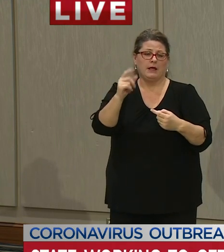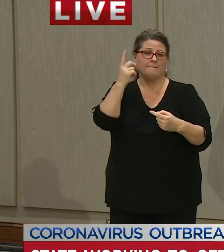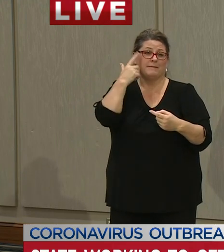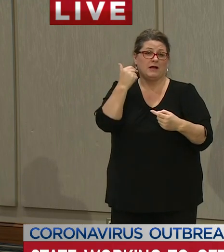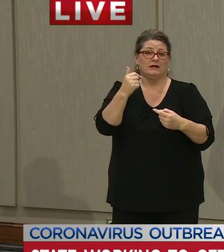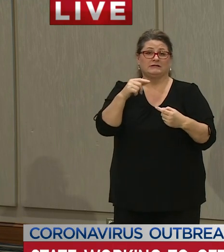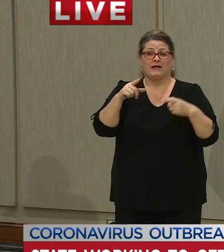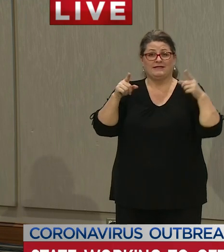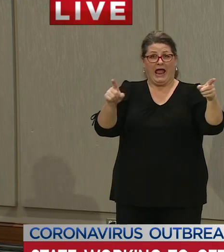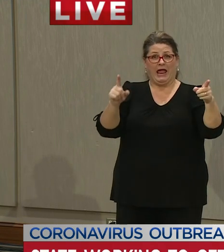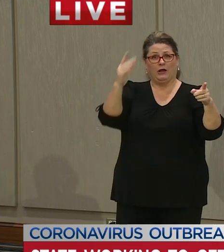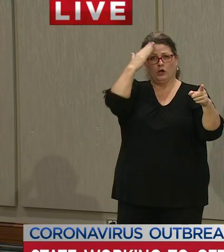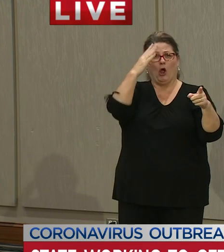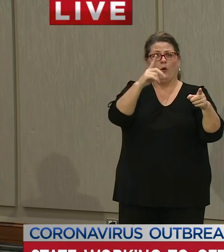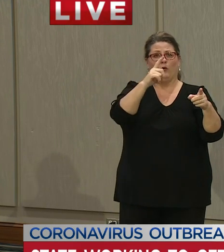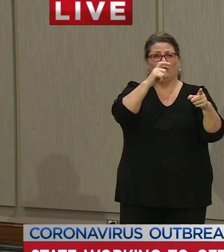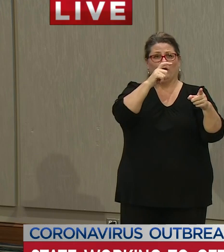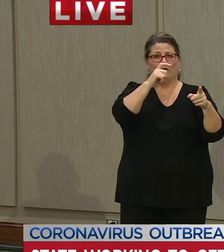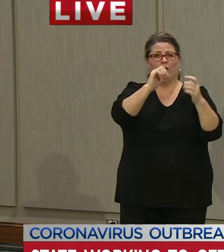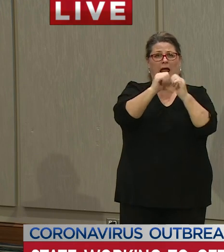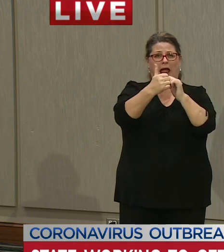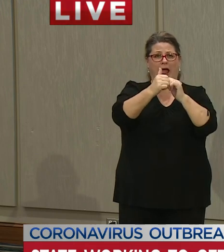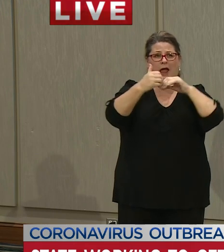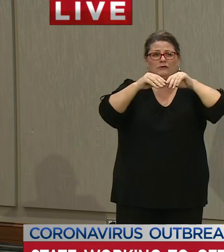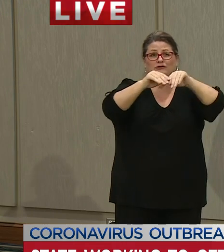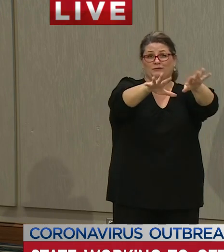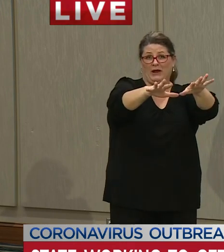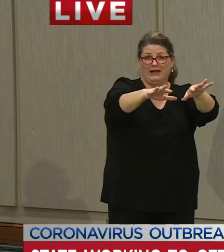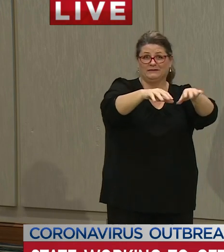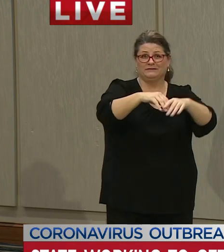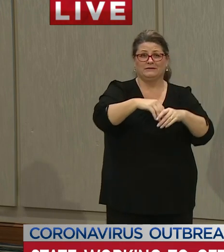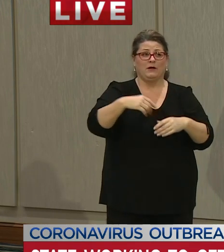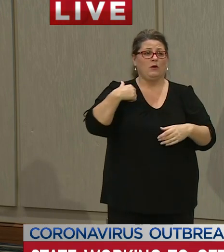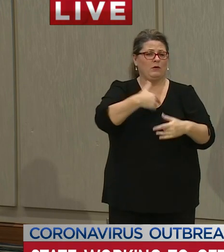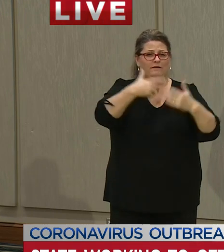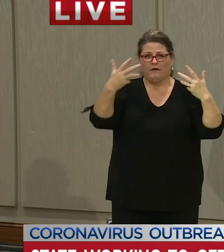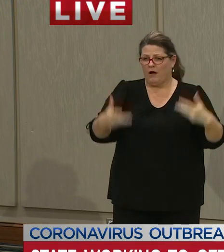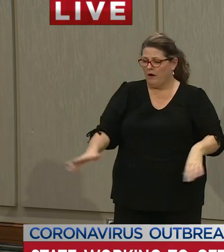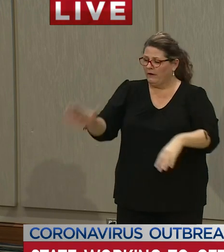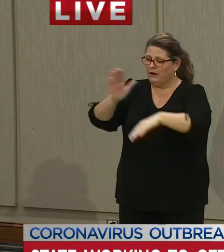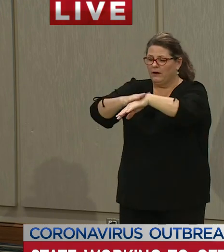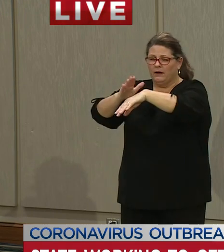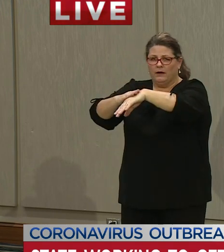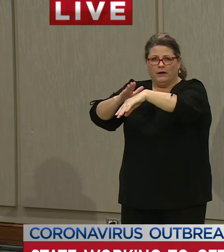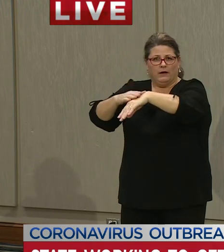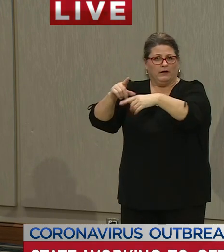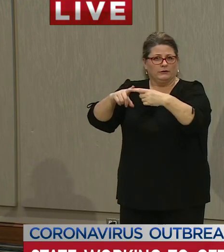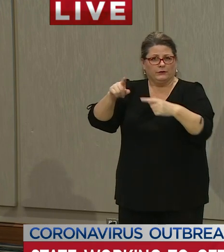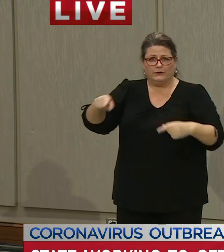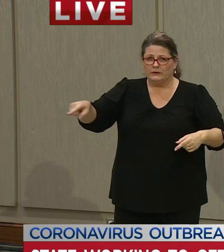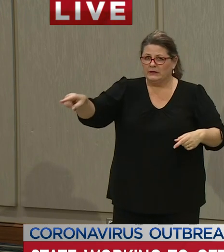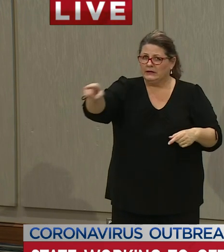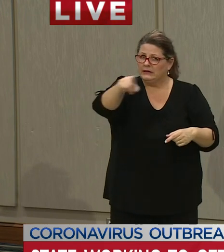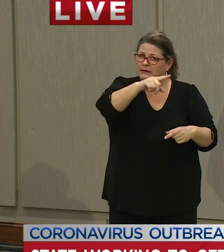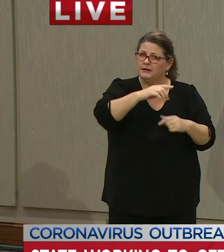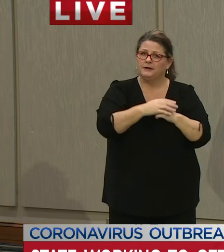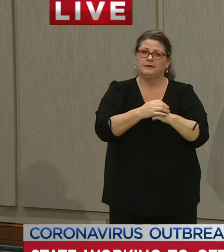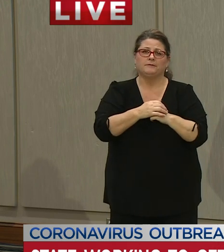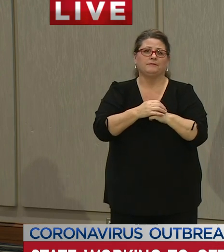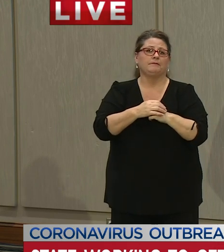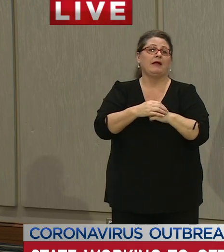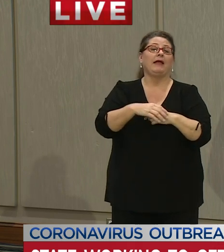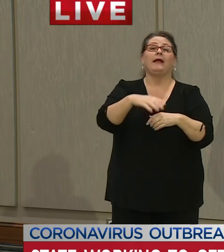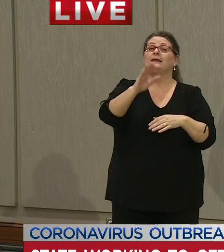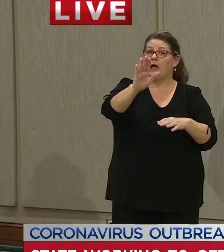to to violate the precautions that have been urged who are not being good neighbors i'm sure we'll hear